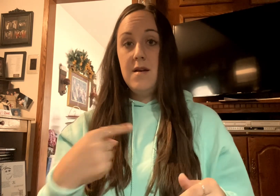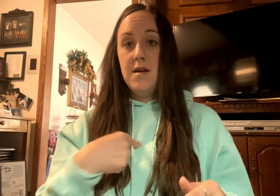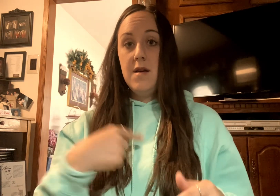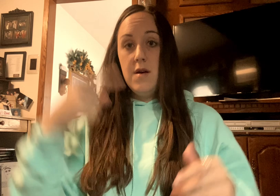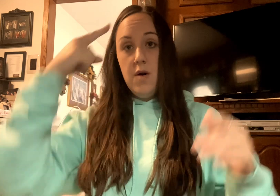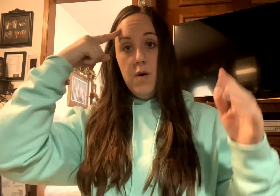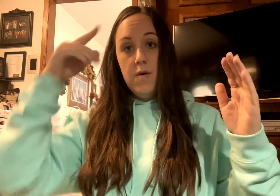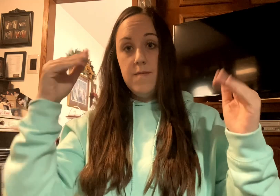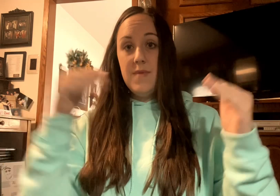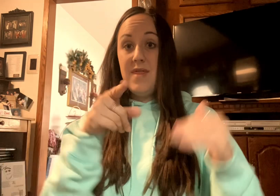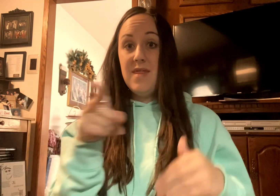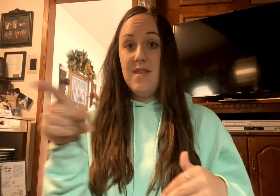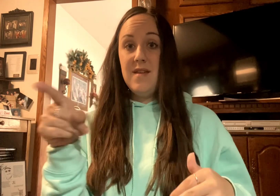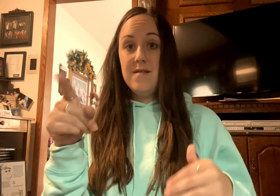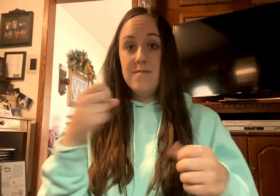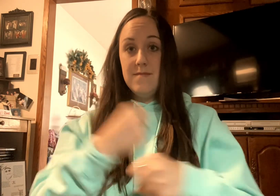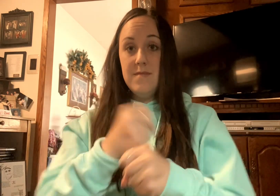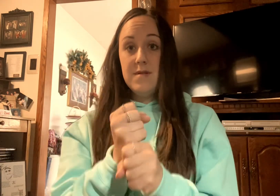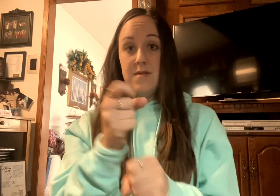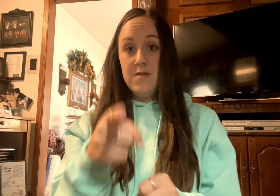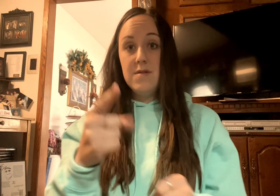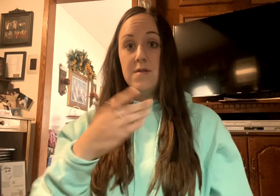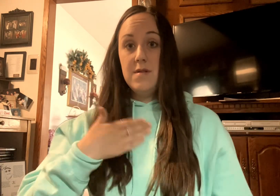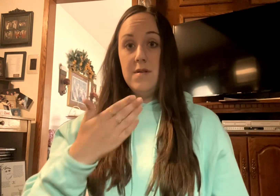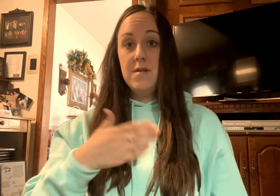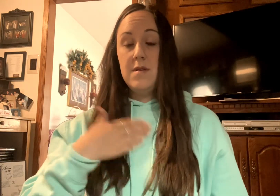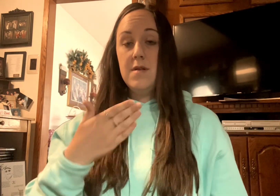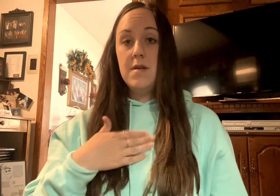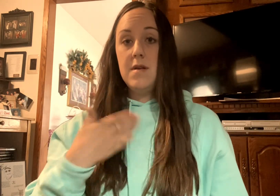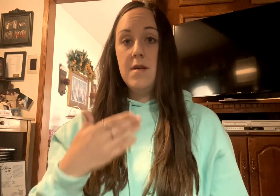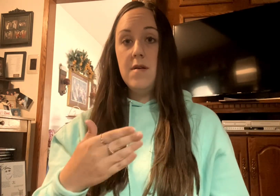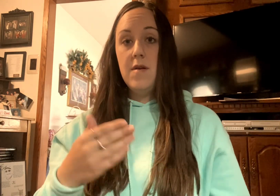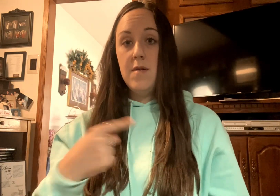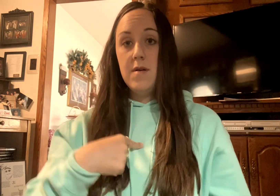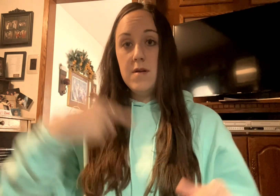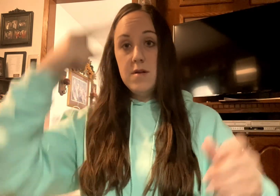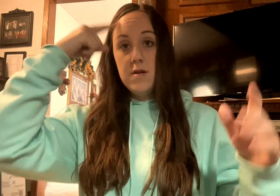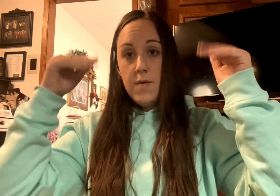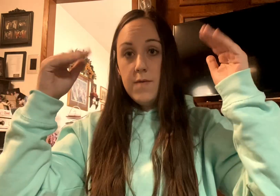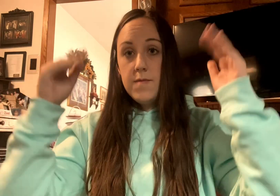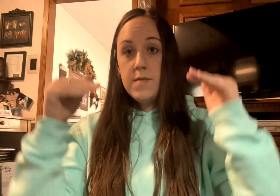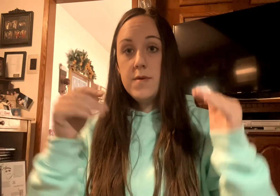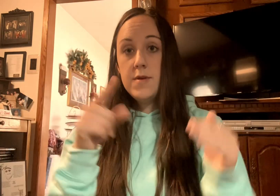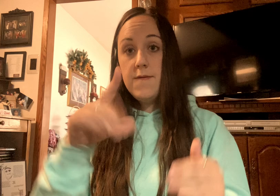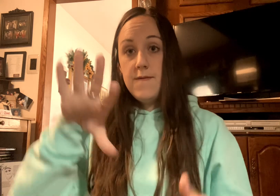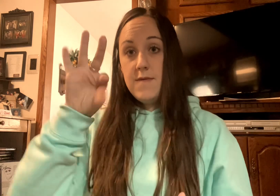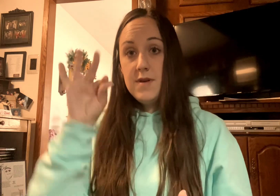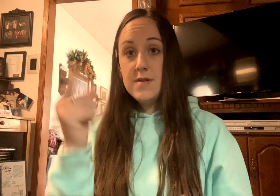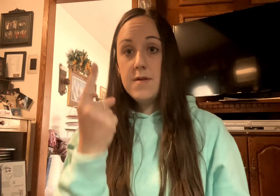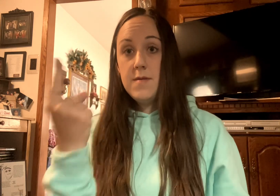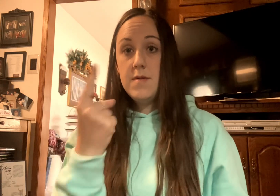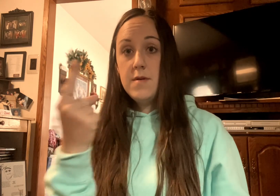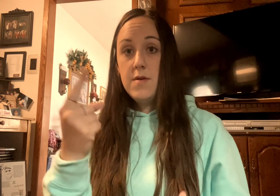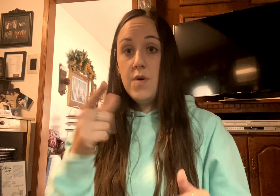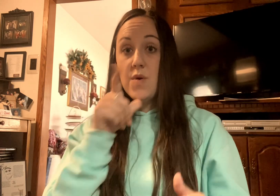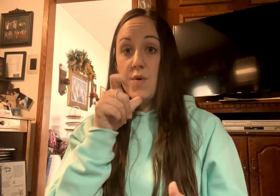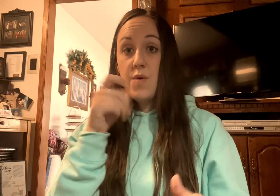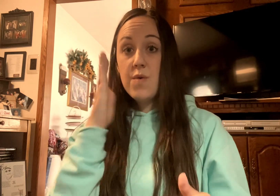they make you happy I hope that you find someone who's gonna put in the